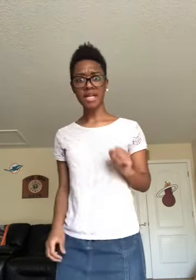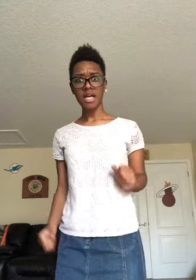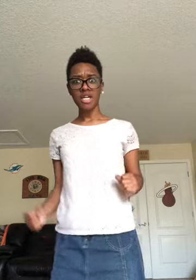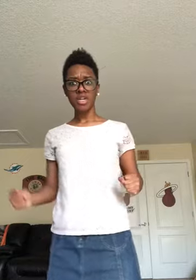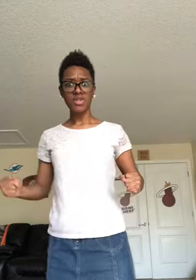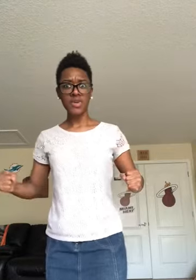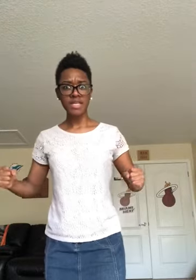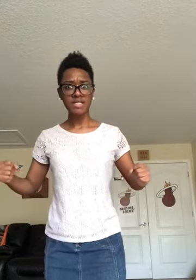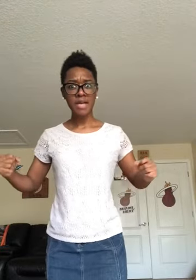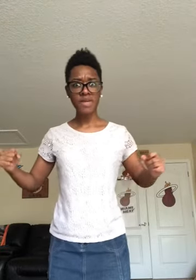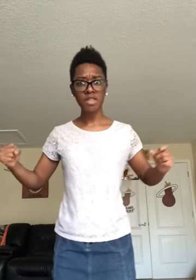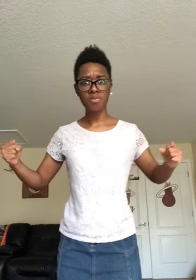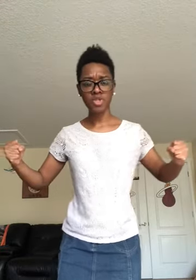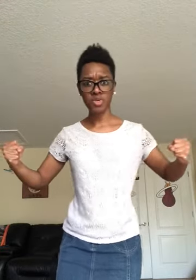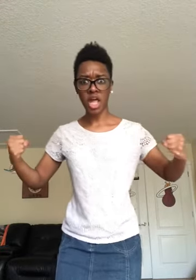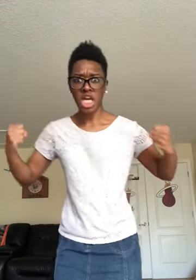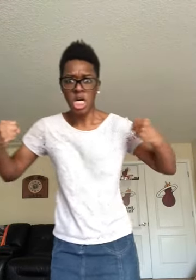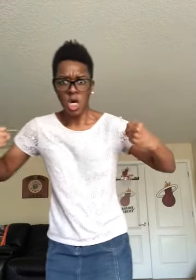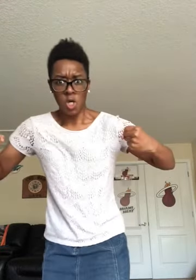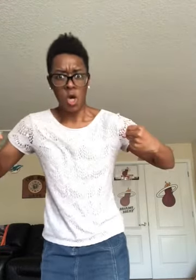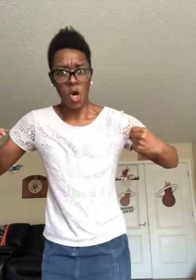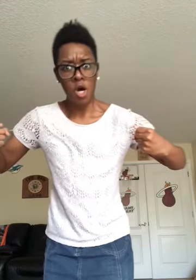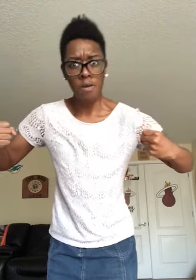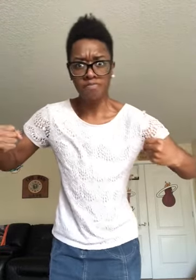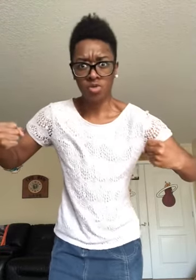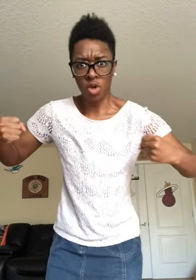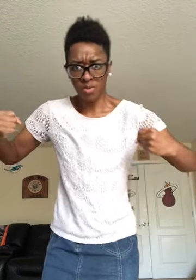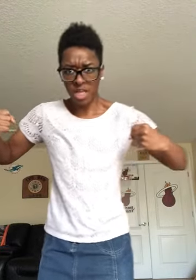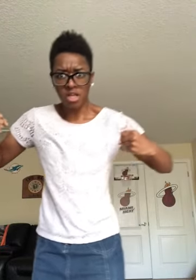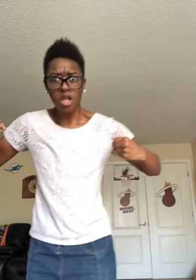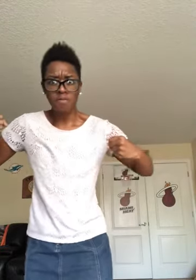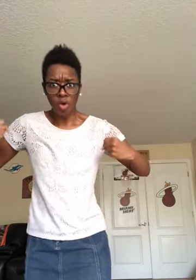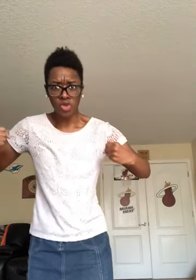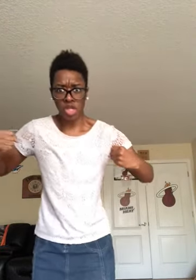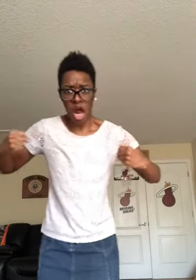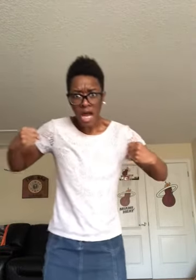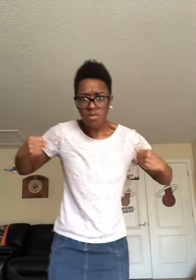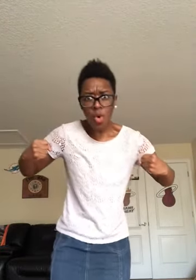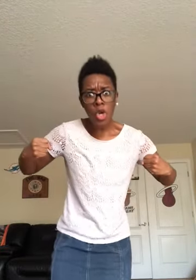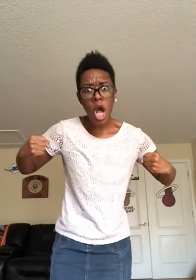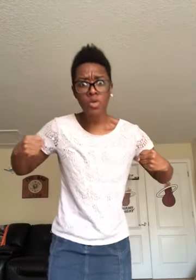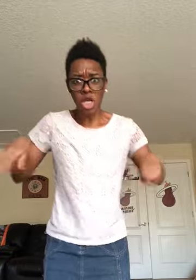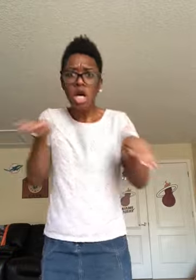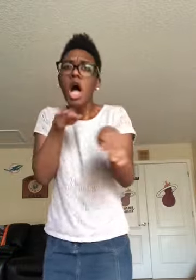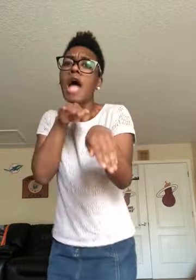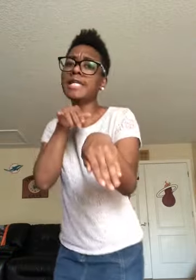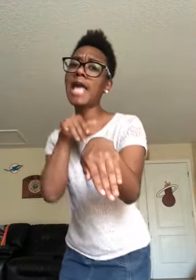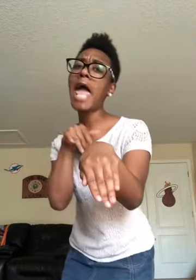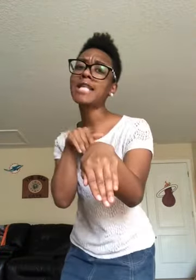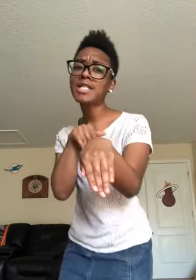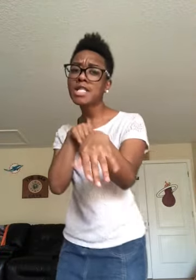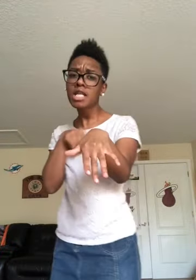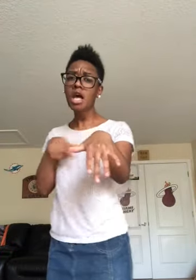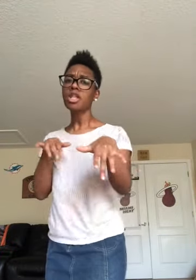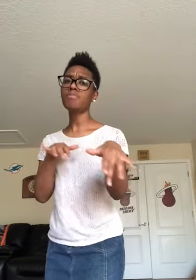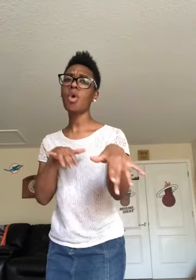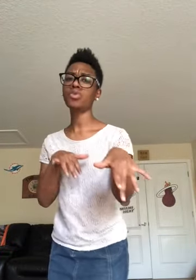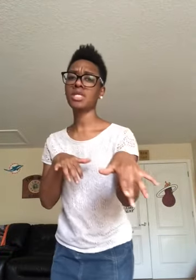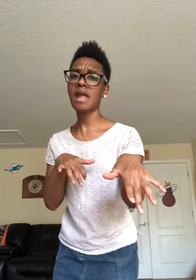Sammy the Butcher was like, um, you mean the bones that I'm throwing out? Yes, the bones that